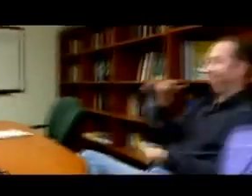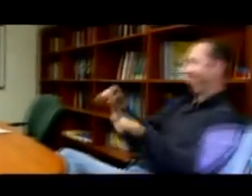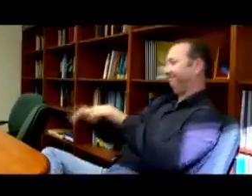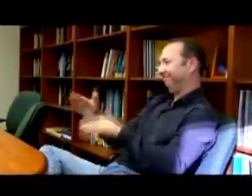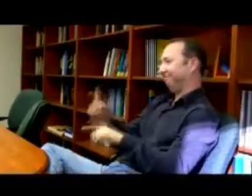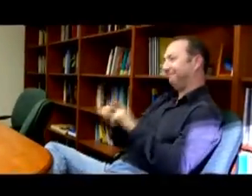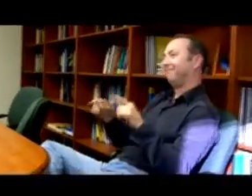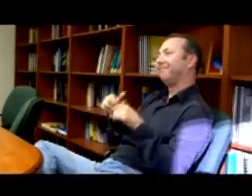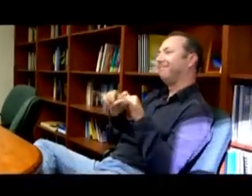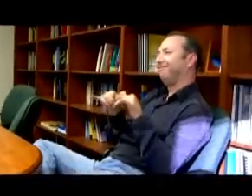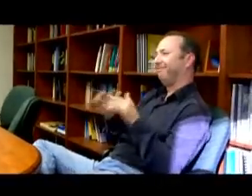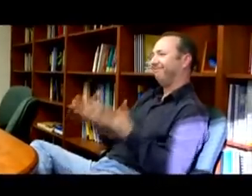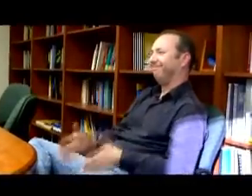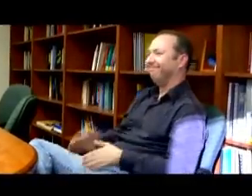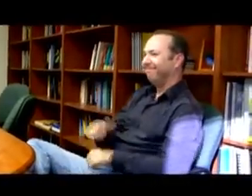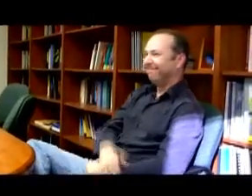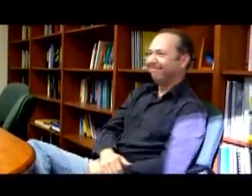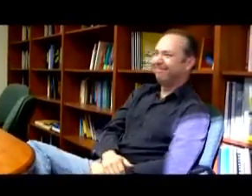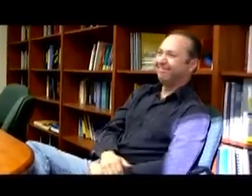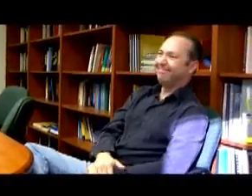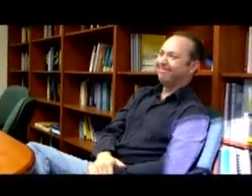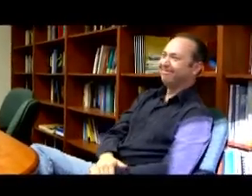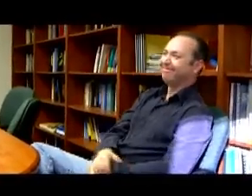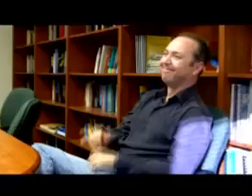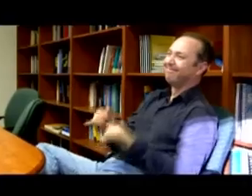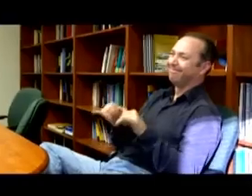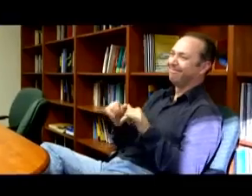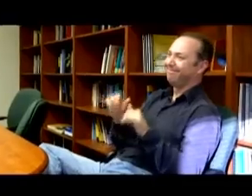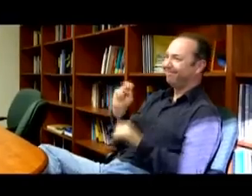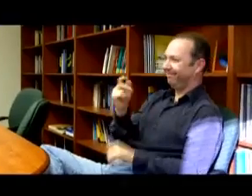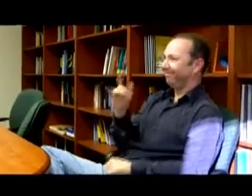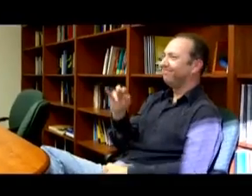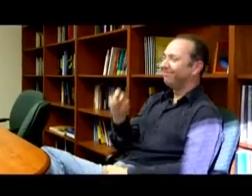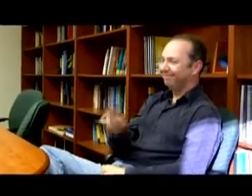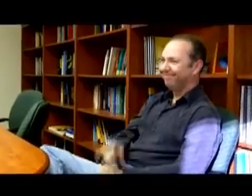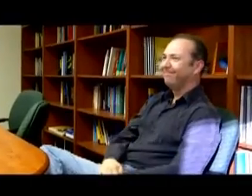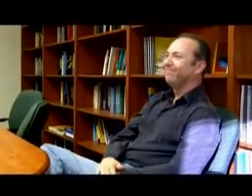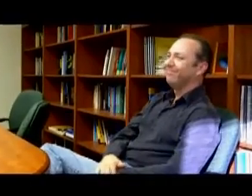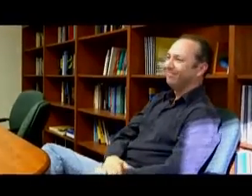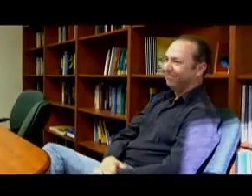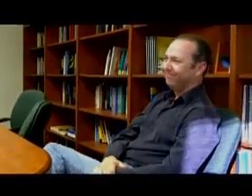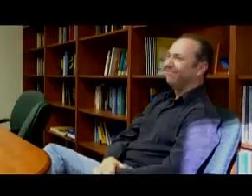Never. No, not a scientist. I thought I'd be an engineer.